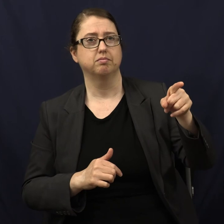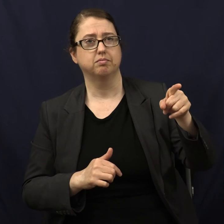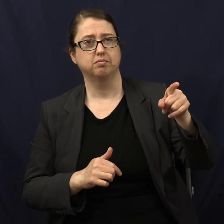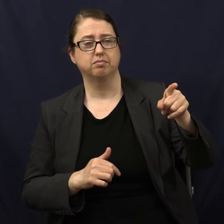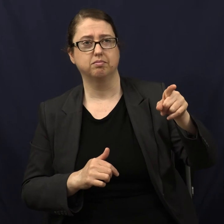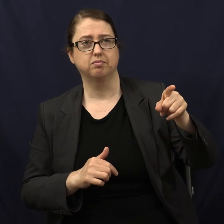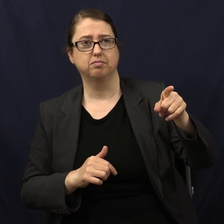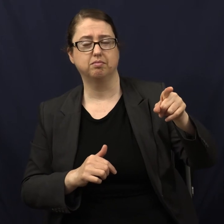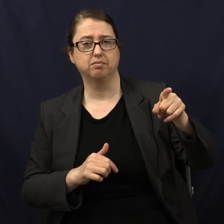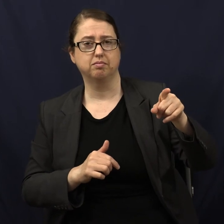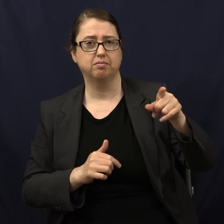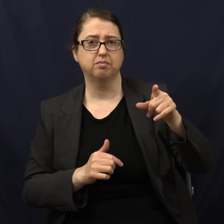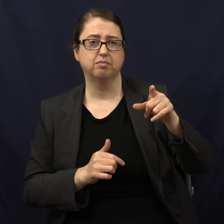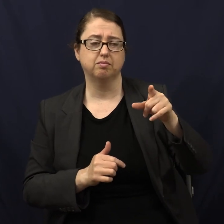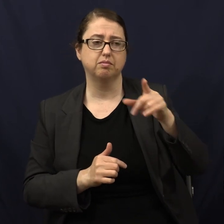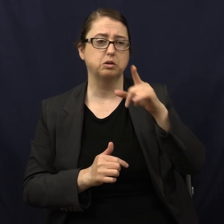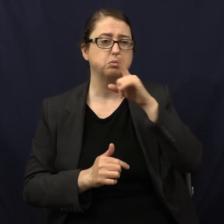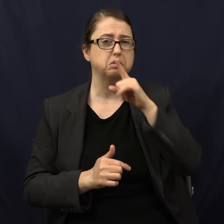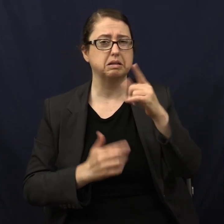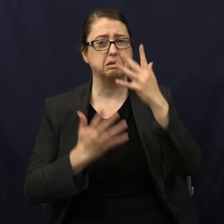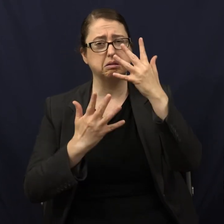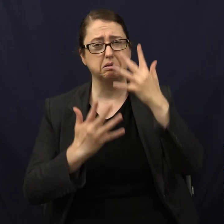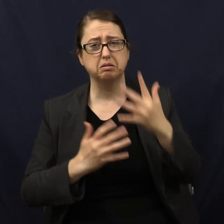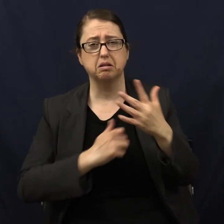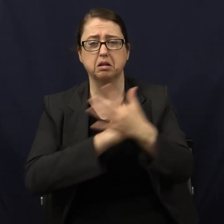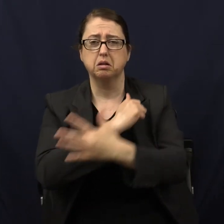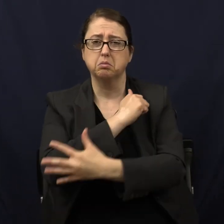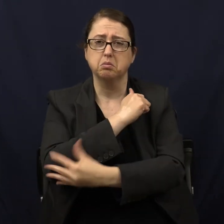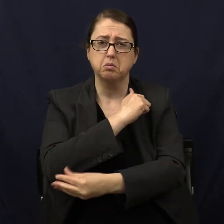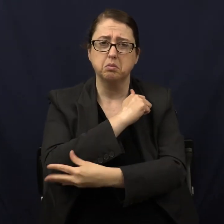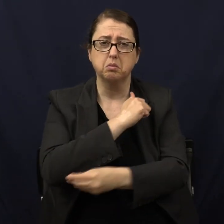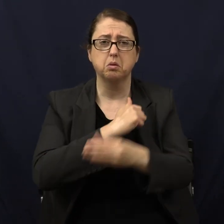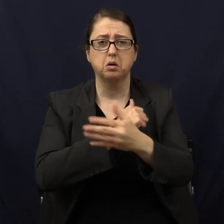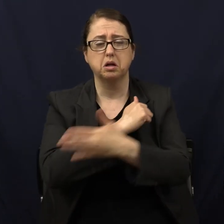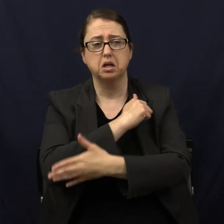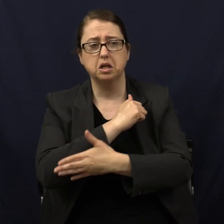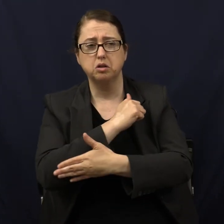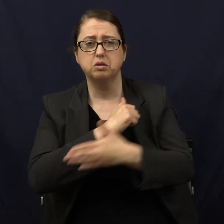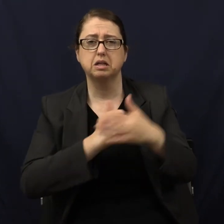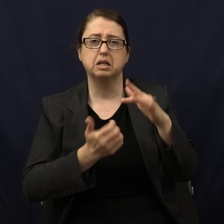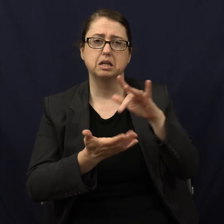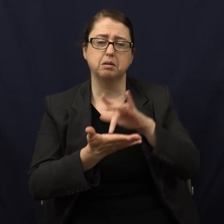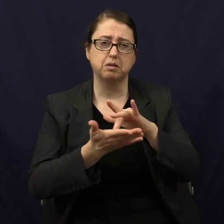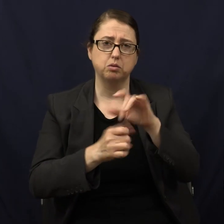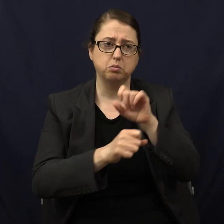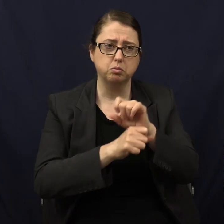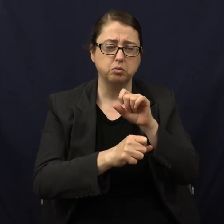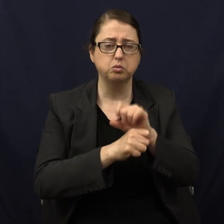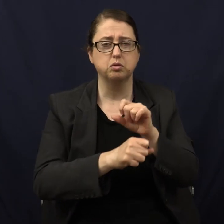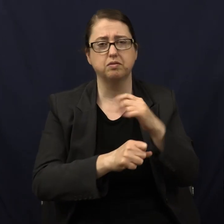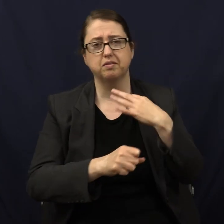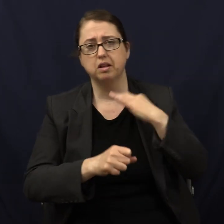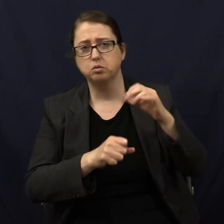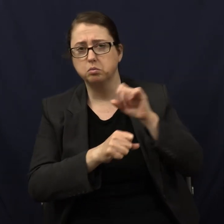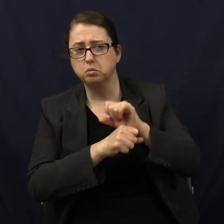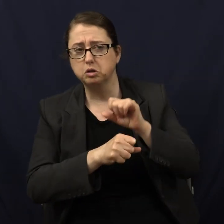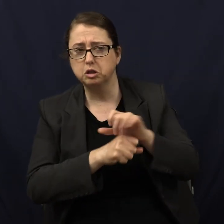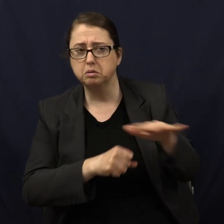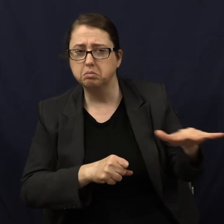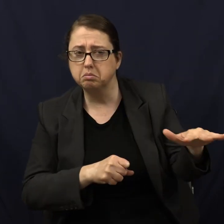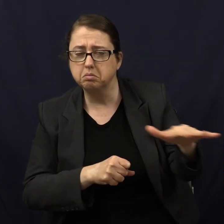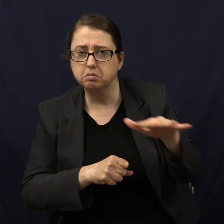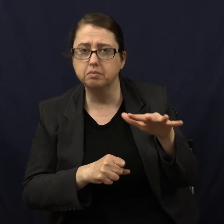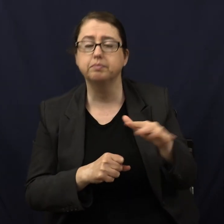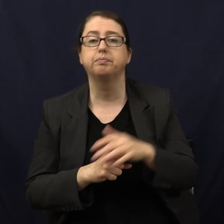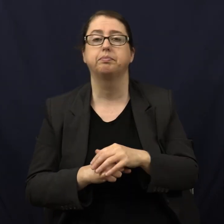very, very sad, poor country, medical work, any sort of volunteer work? A couple people. Yeah. I was the only